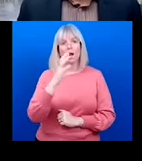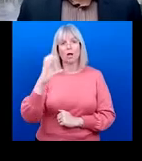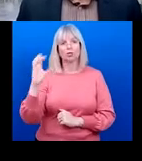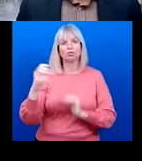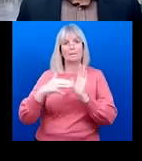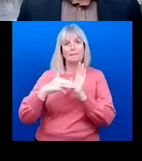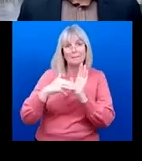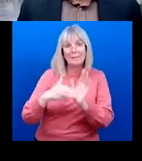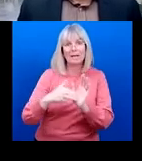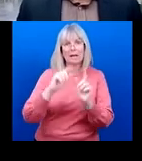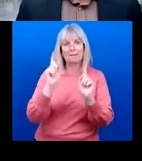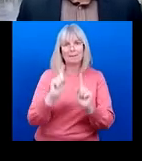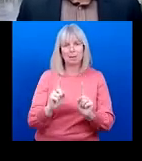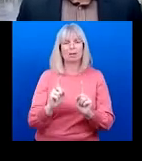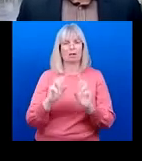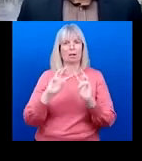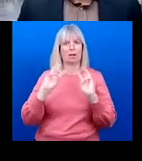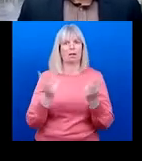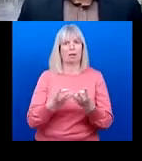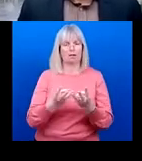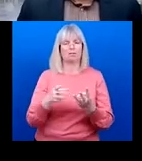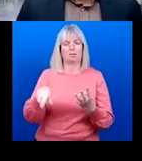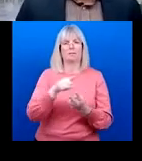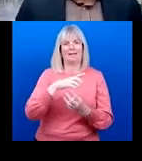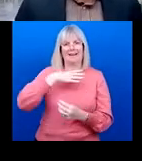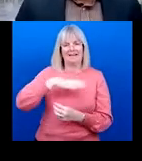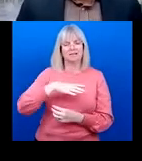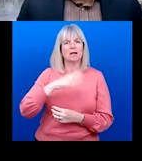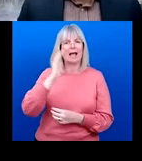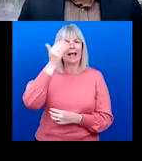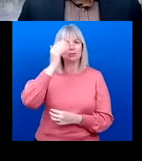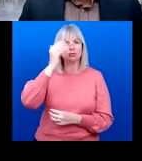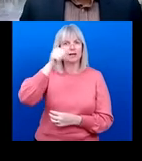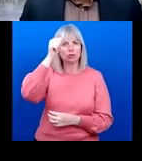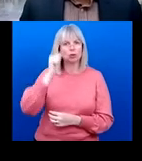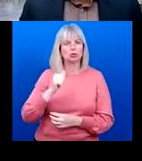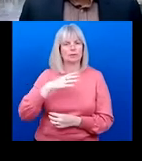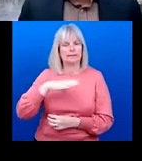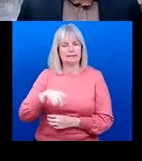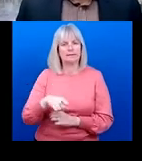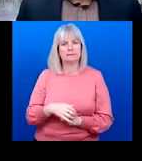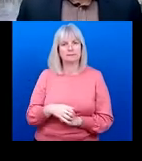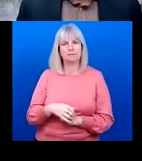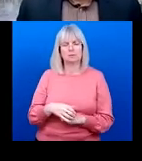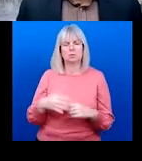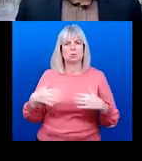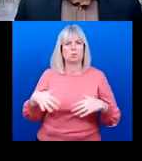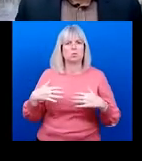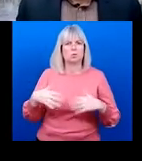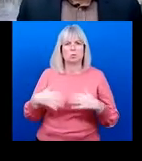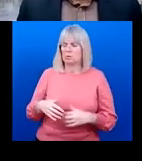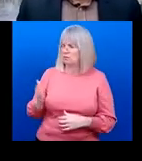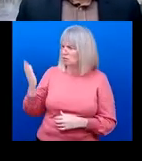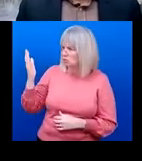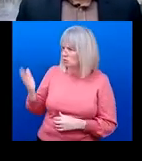impairment or blindness in need of cataract surgery. Alakos for these reasons, also because these indicators consider different